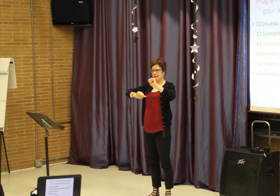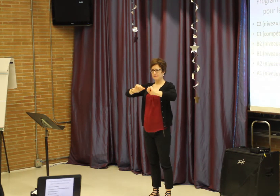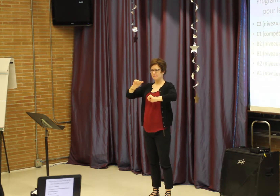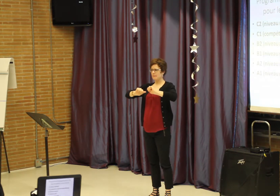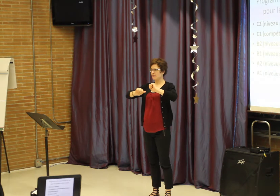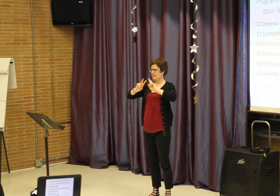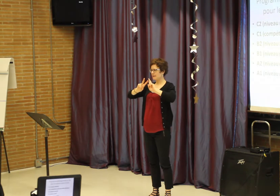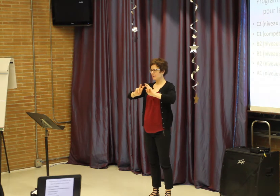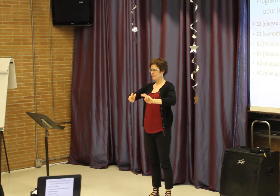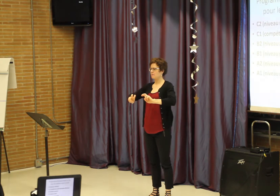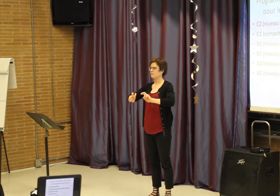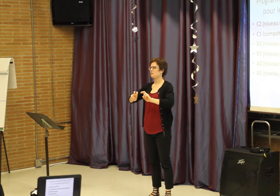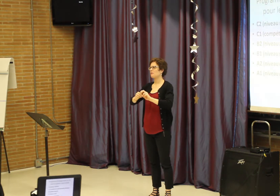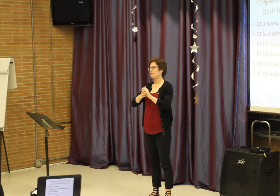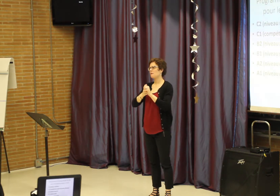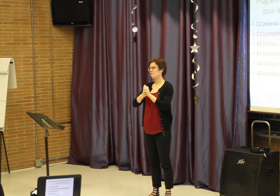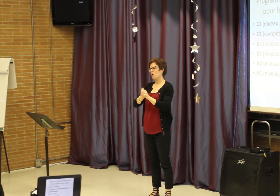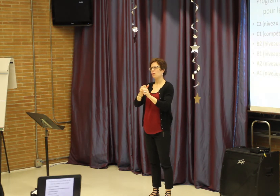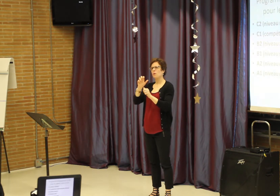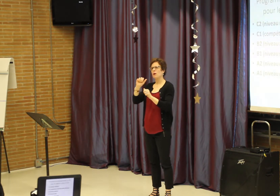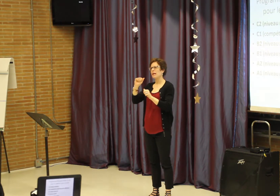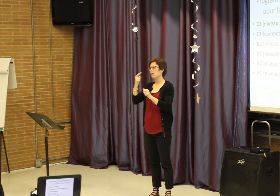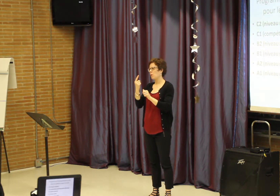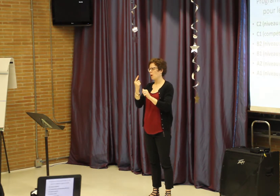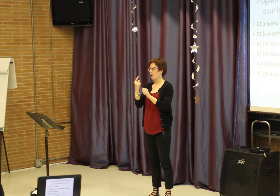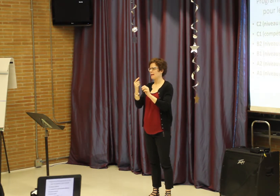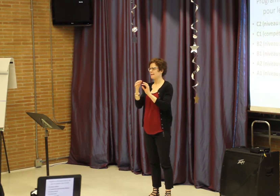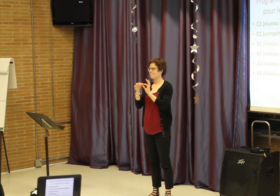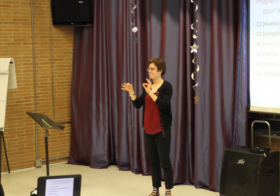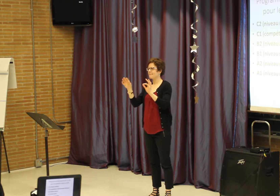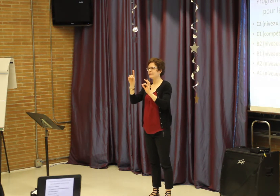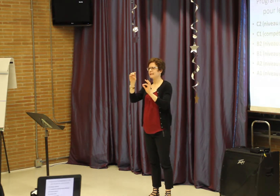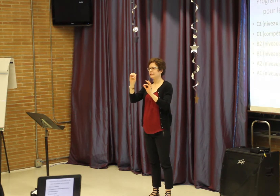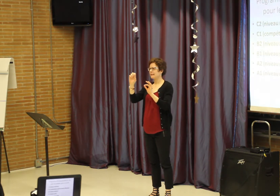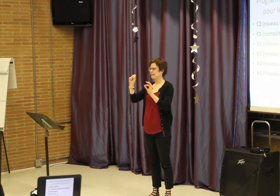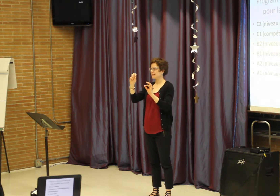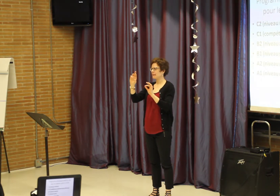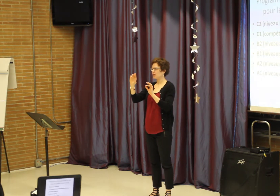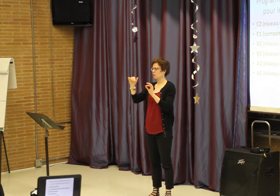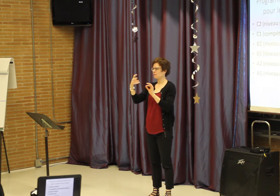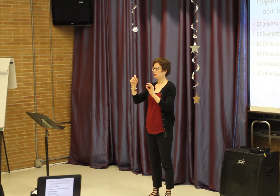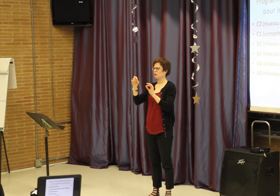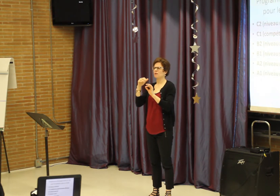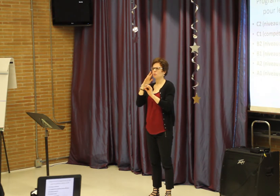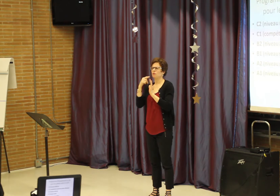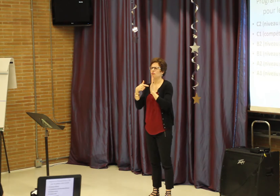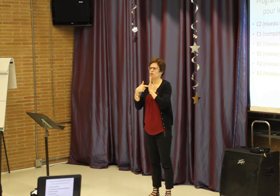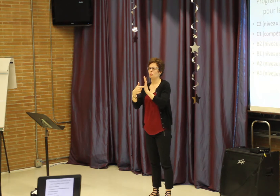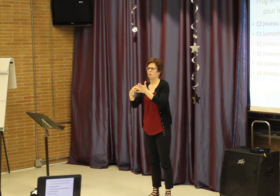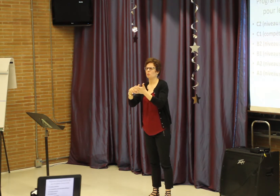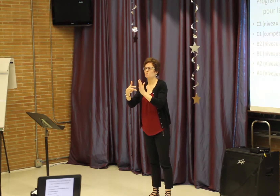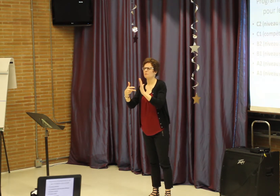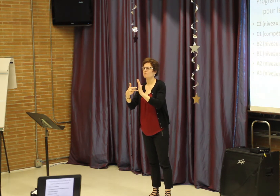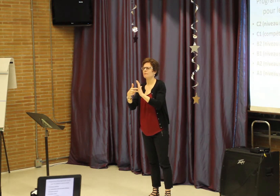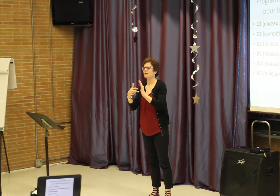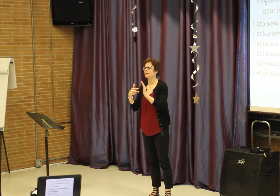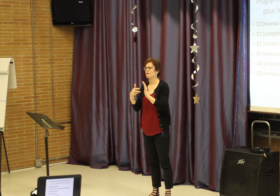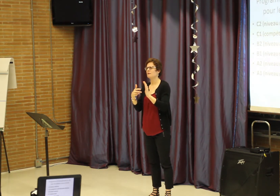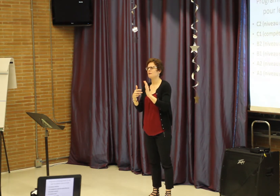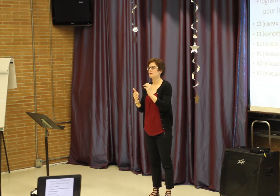Once the first course was finished, we had an assessment that followed the A1 descriptors, which I will touch upon further